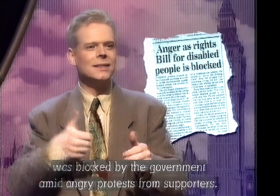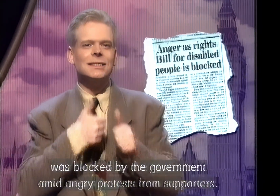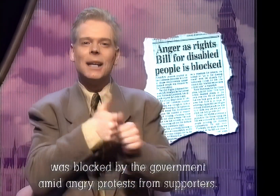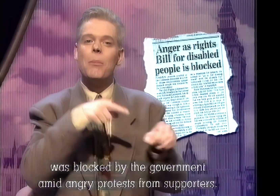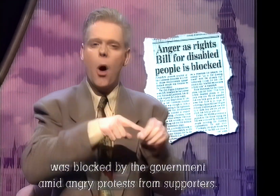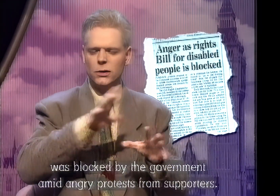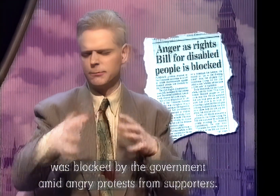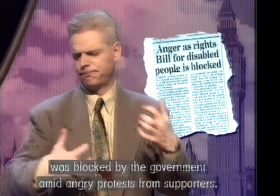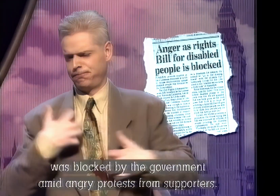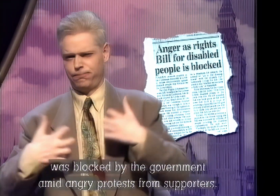supporters.